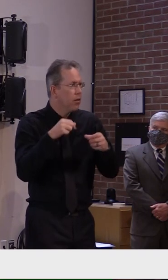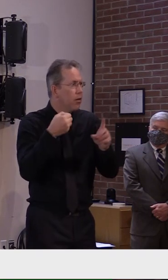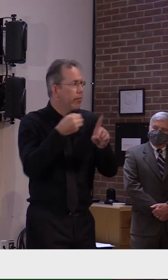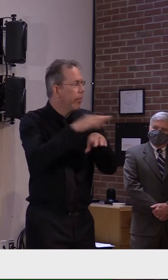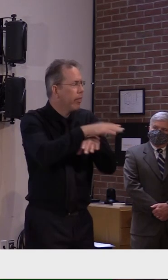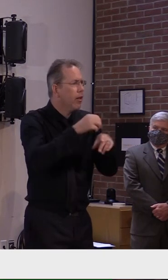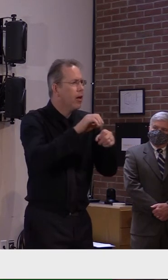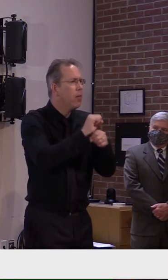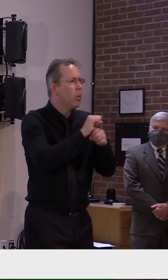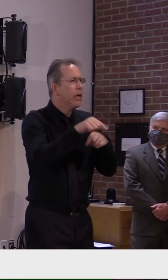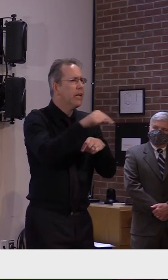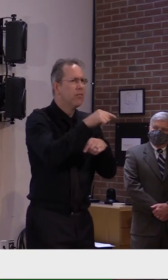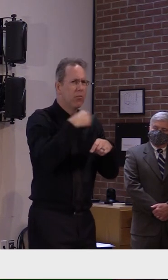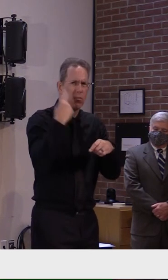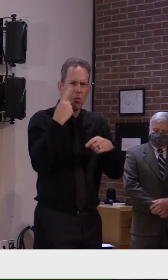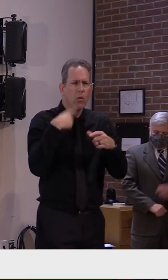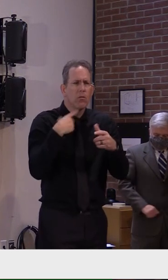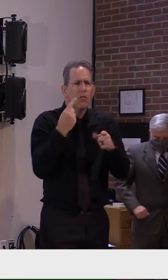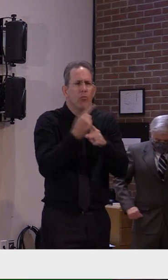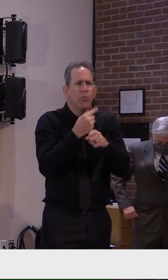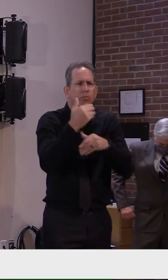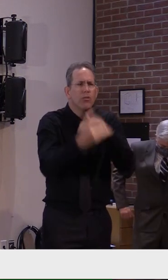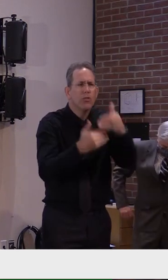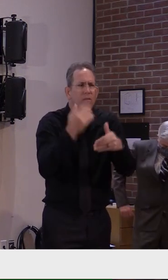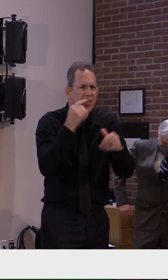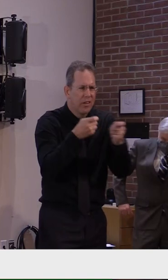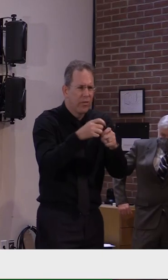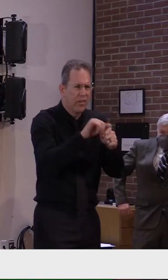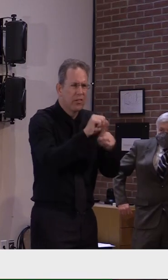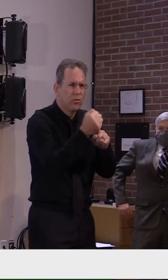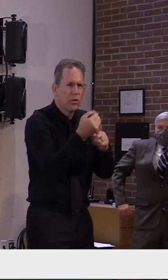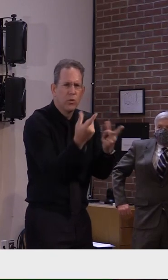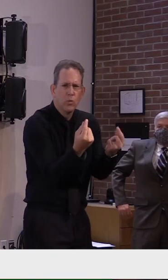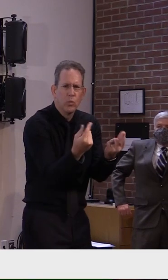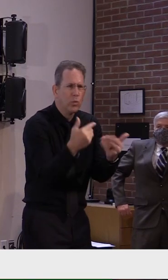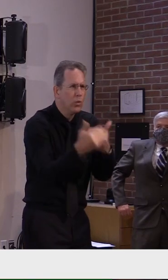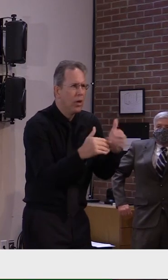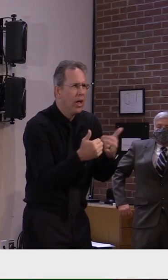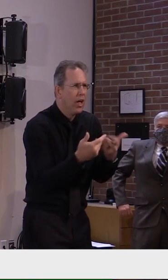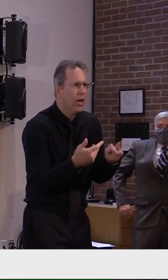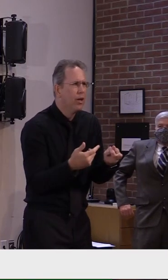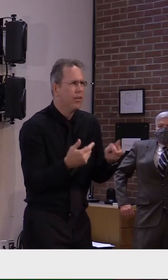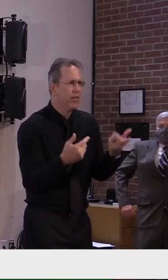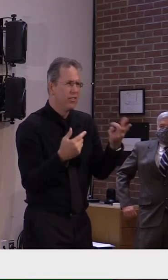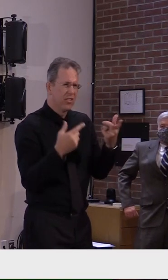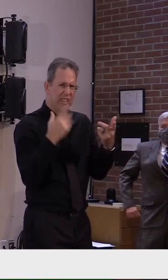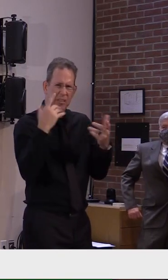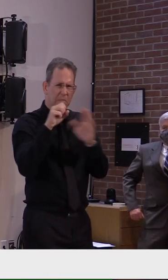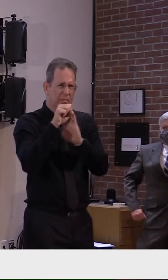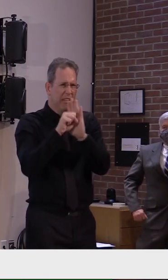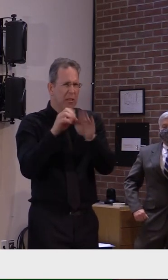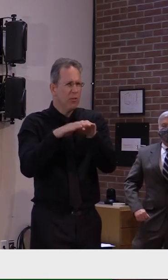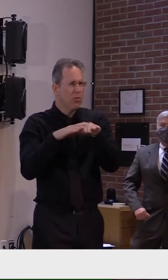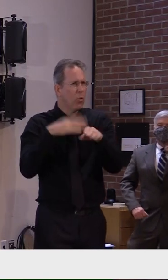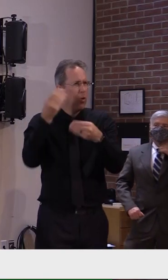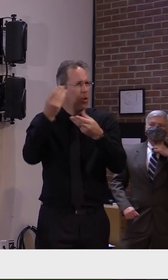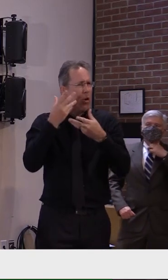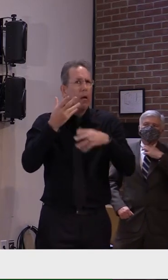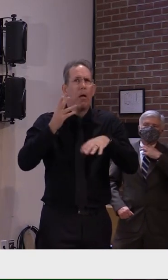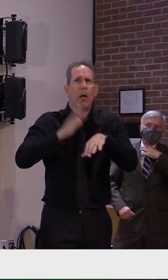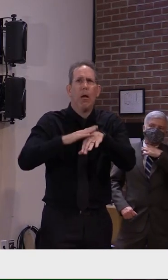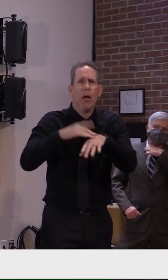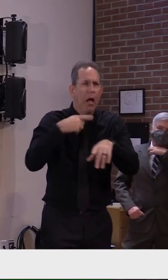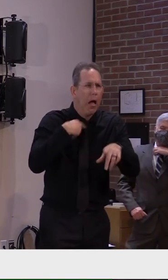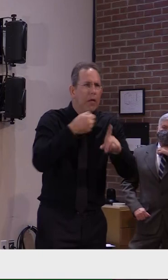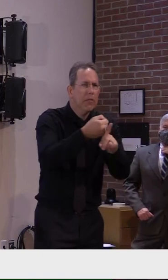the more forthright, the more honest, the more, you know, communicative you are, the better